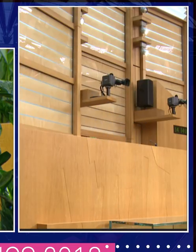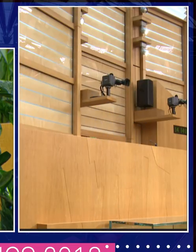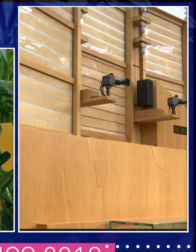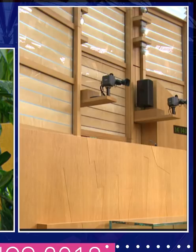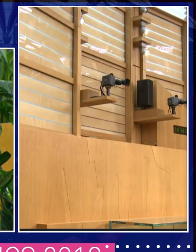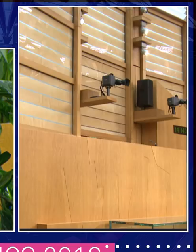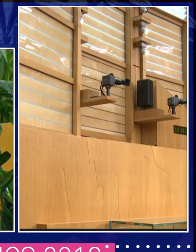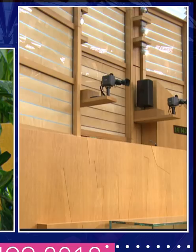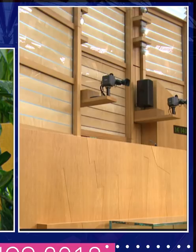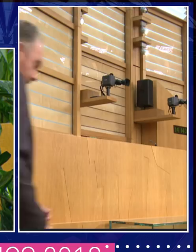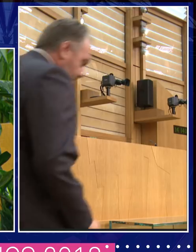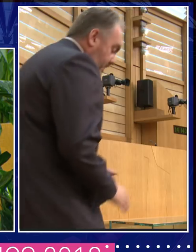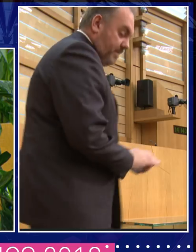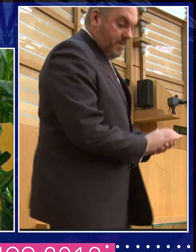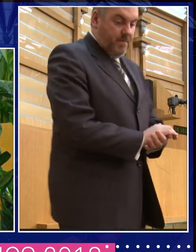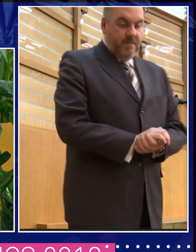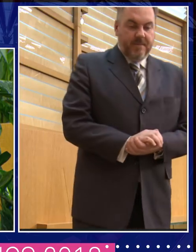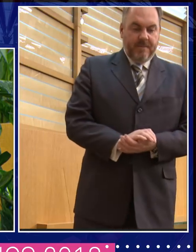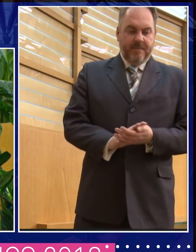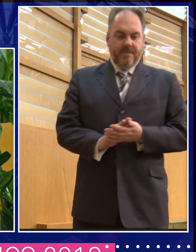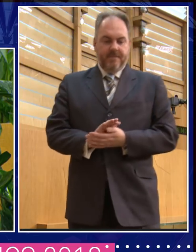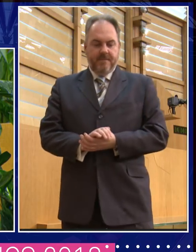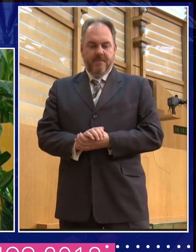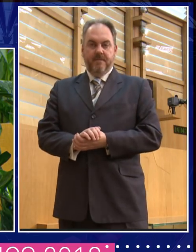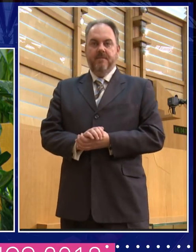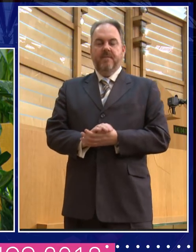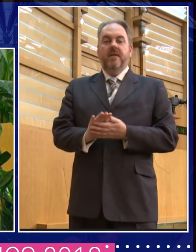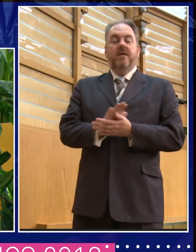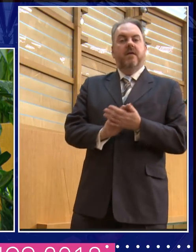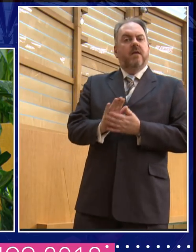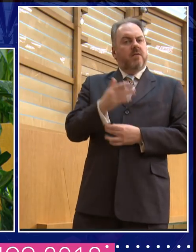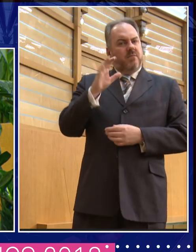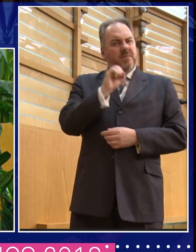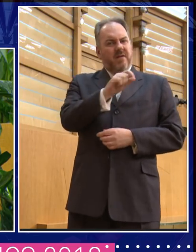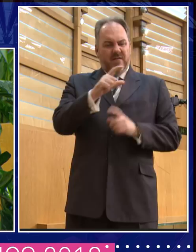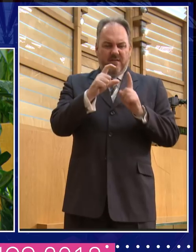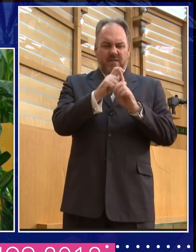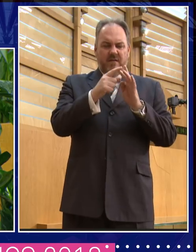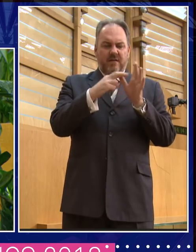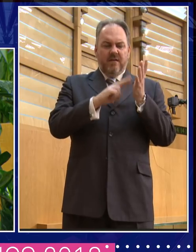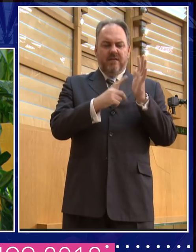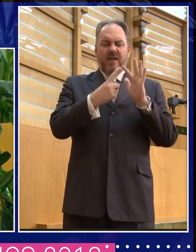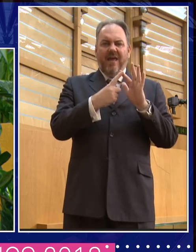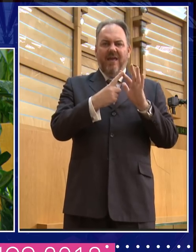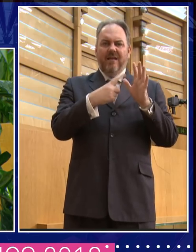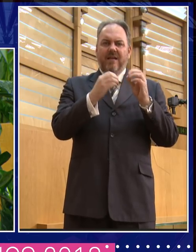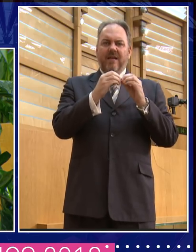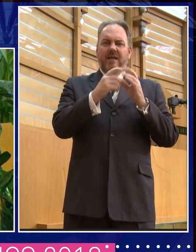And they were both politicians making a real mess of it. One was Diane Abbott, who hadn't got her maths remotely straight about